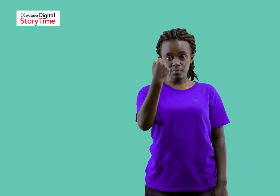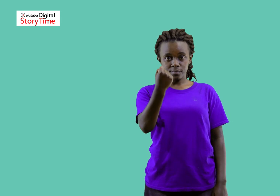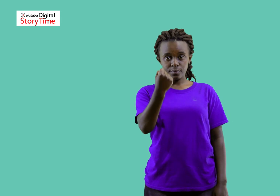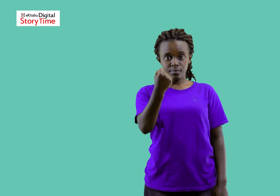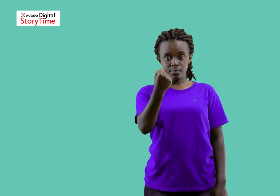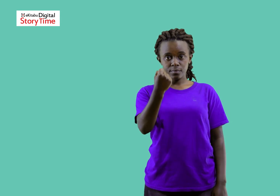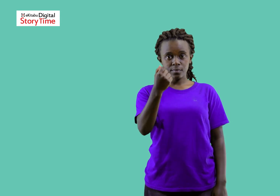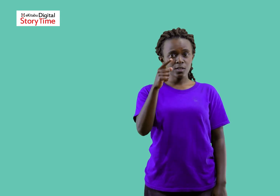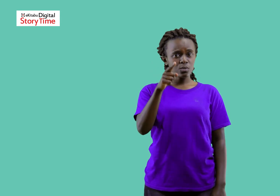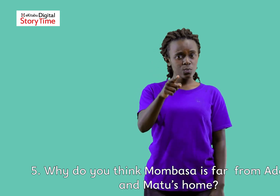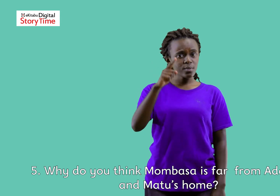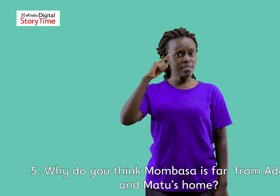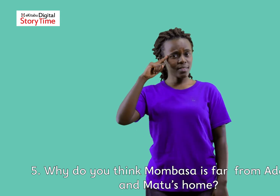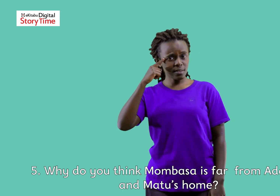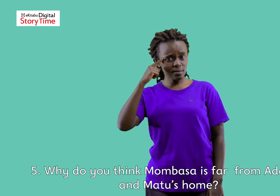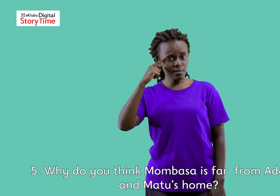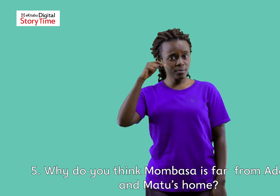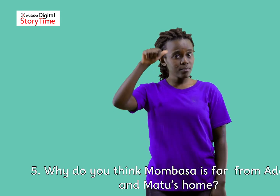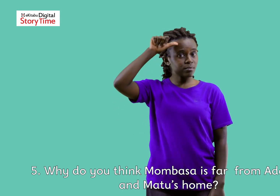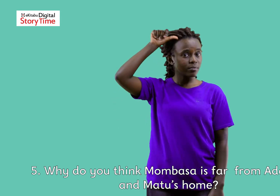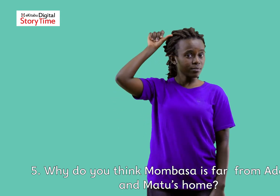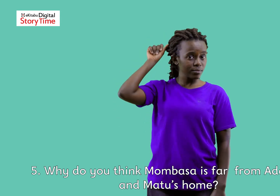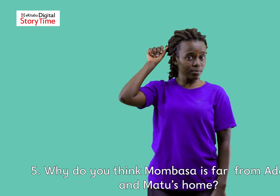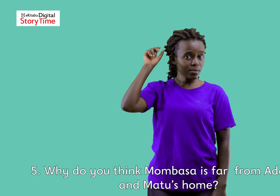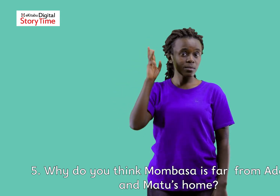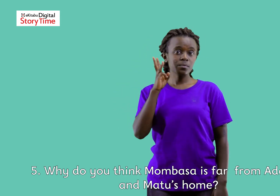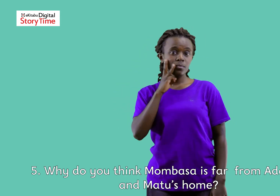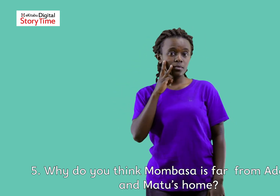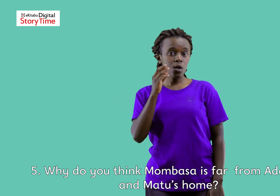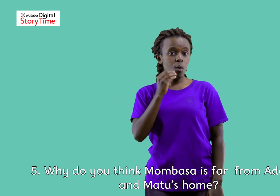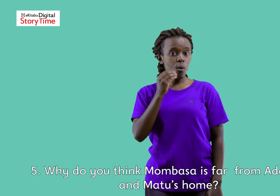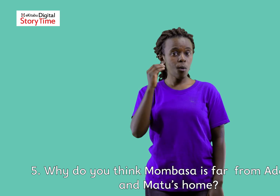Number five, why do you think Mombasa is far from Adama and Matu's home?